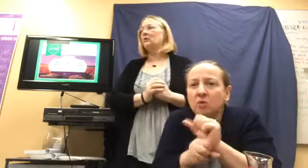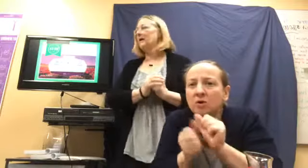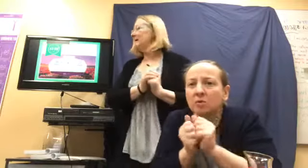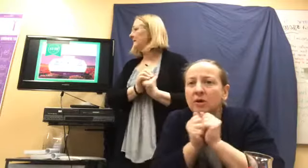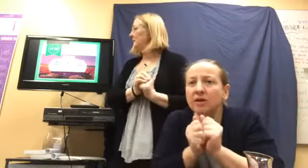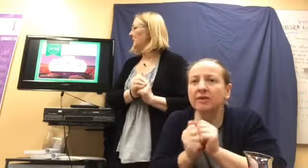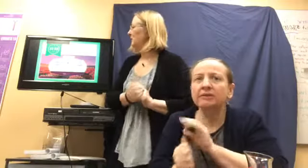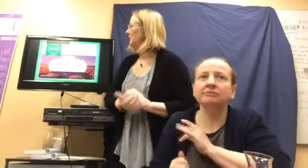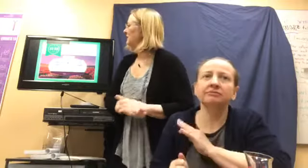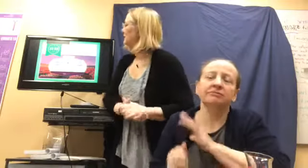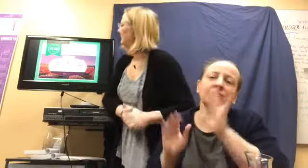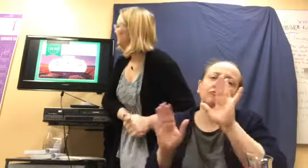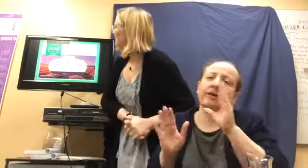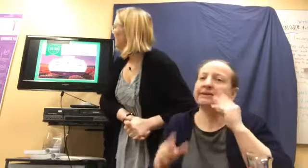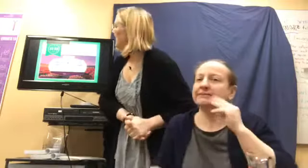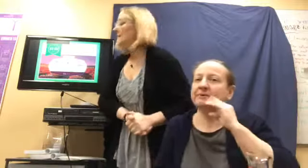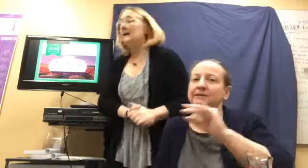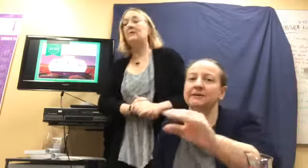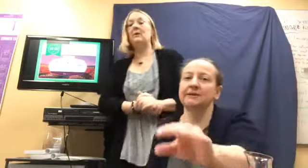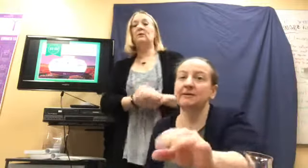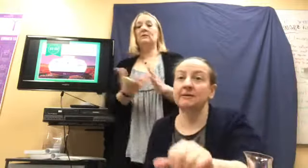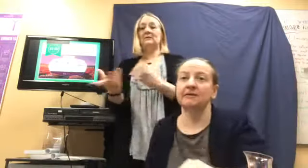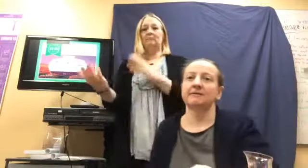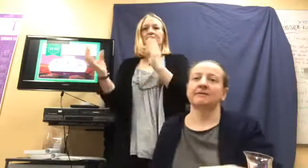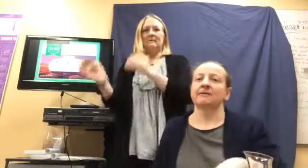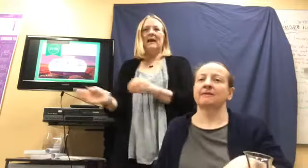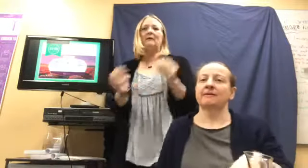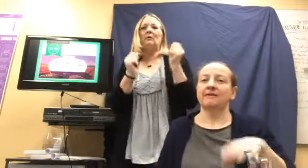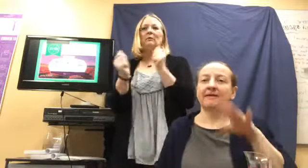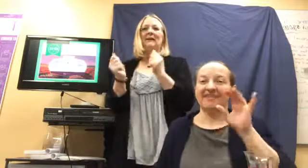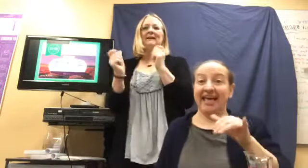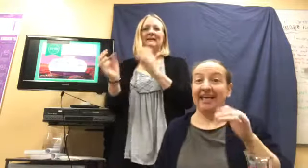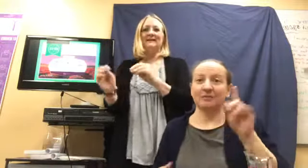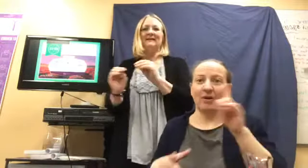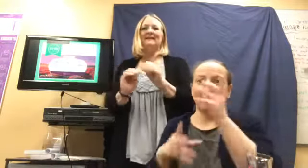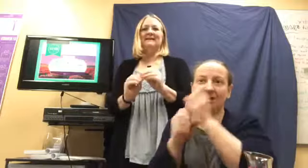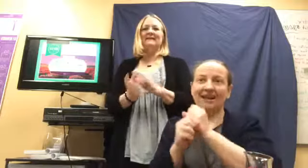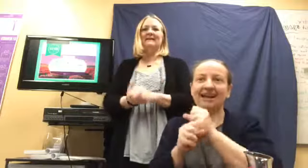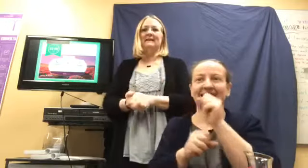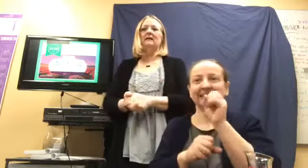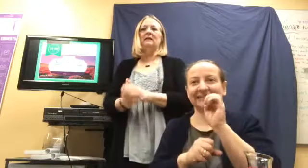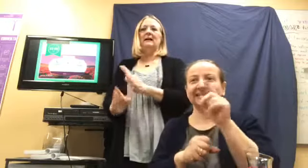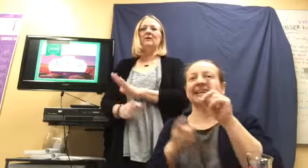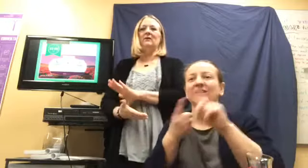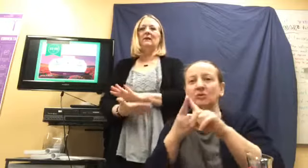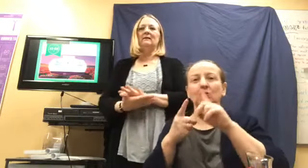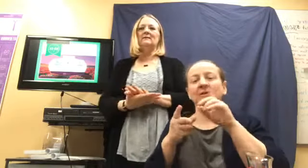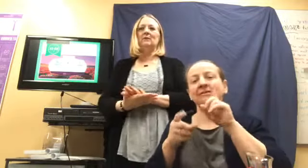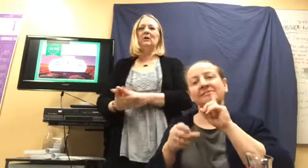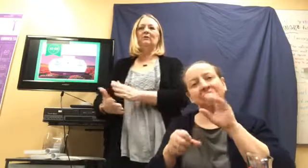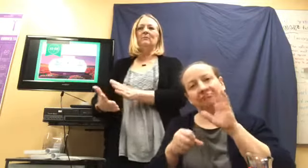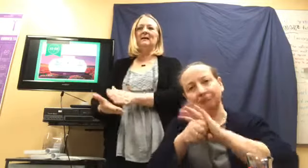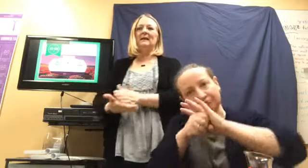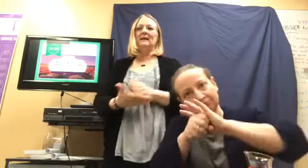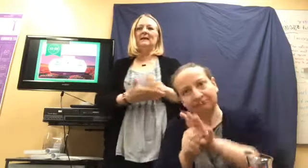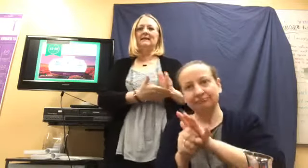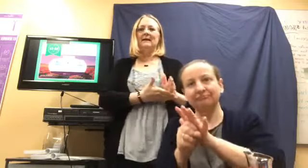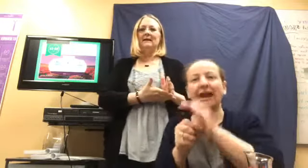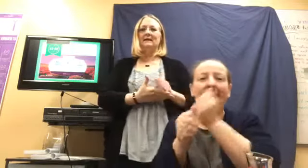great experience. And those, that's where we get the seed to seal. Everything is pure from beginning to end of